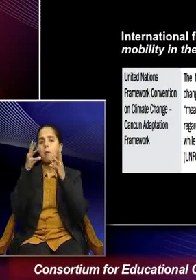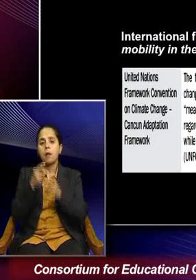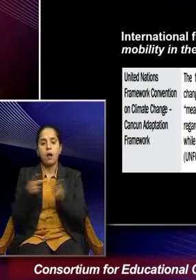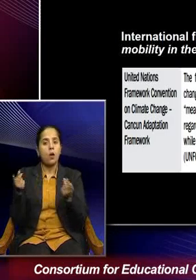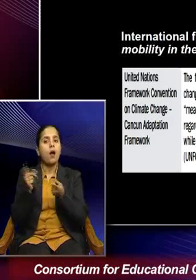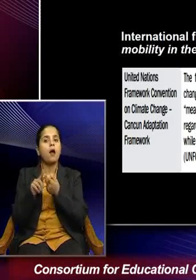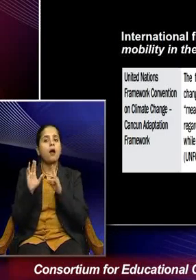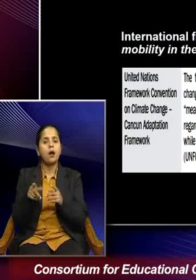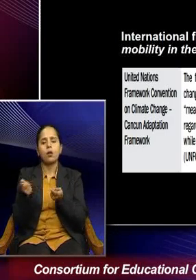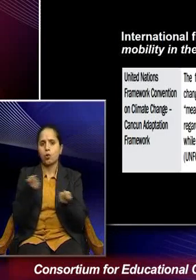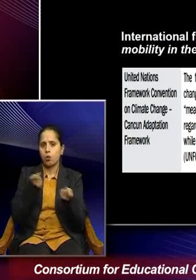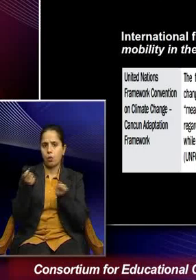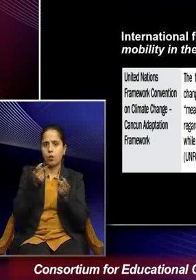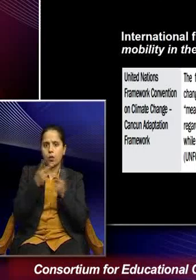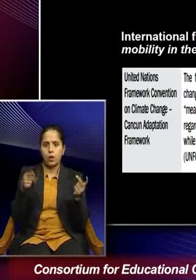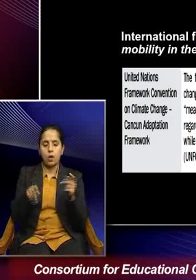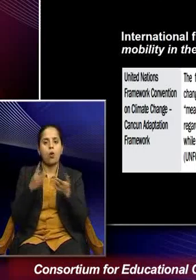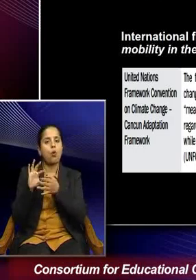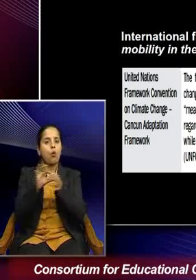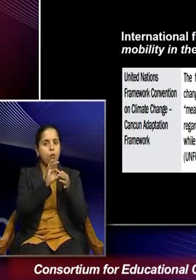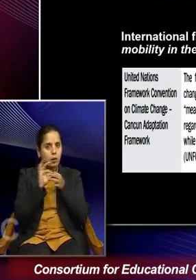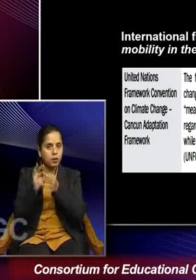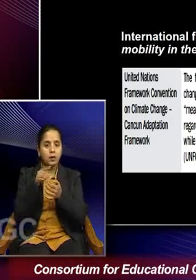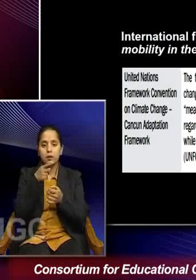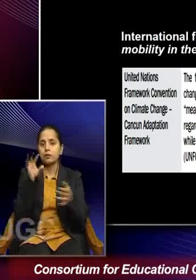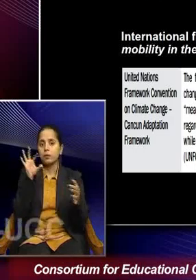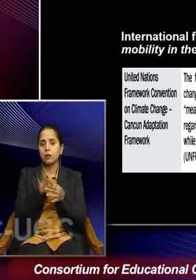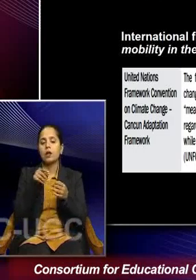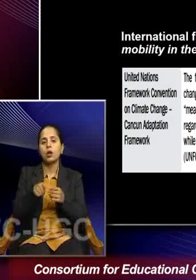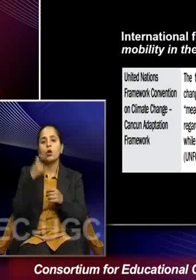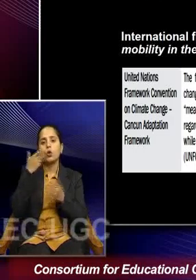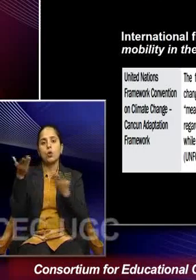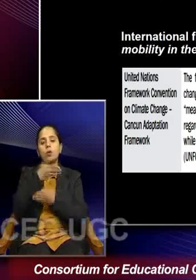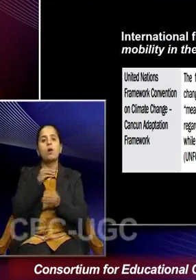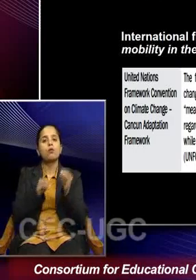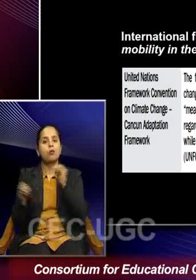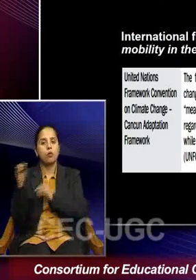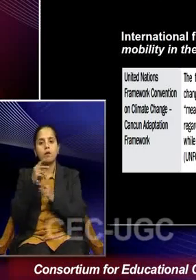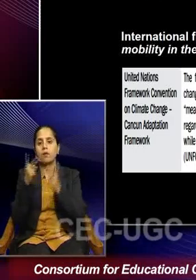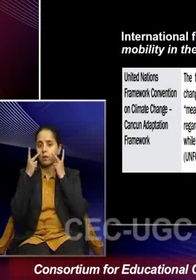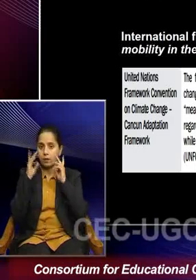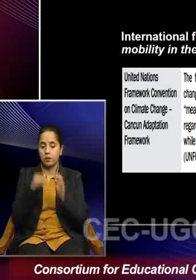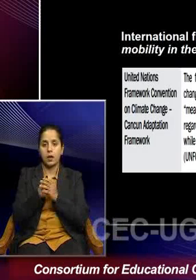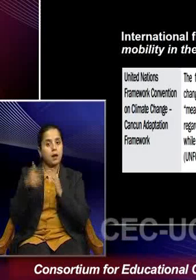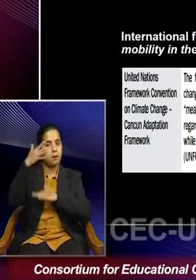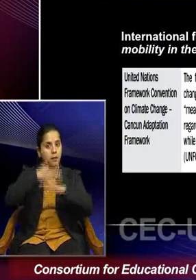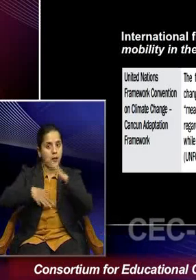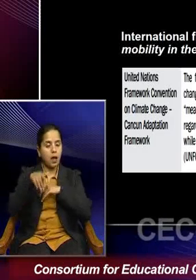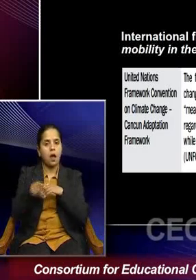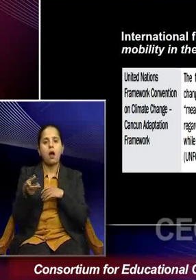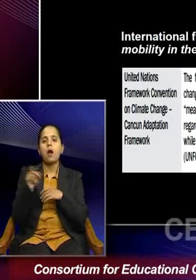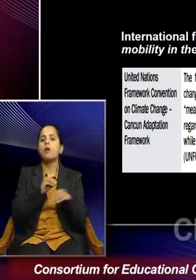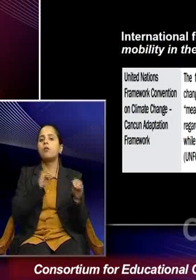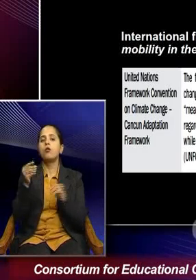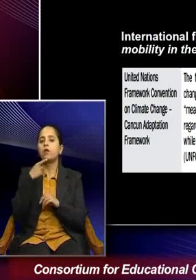understanding, coordination and cooperation related to human displacement migration and planned relocation. So,